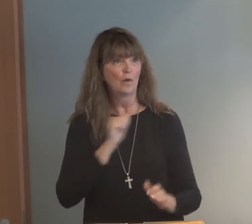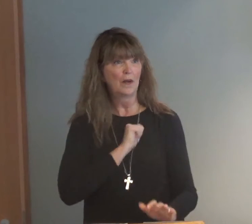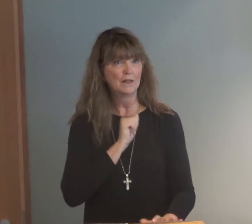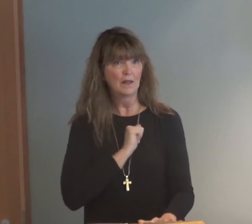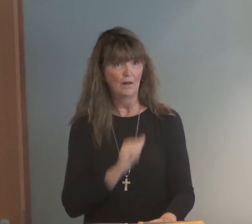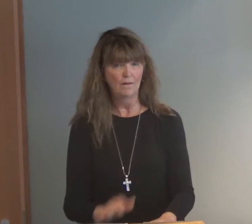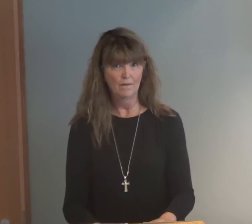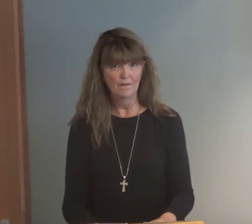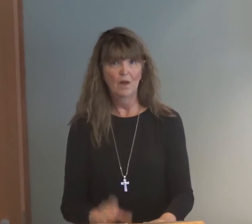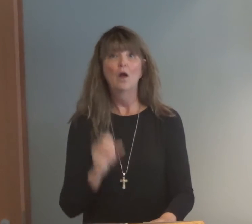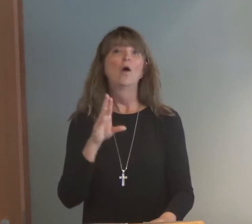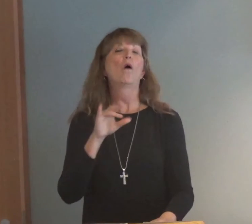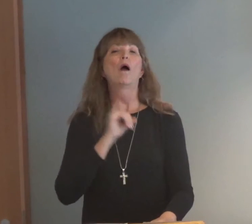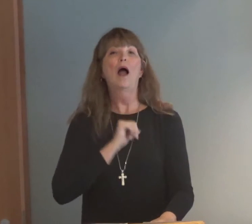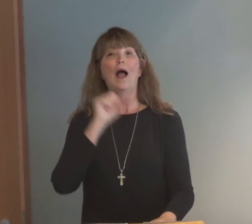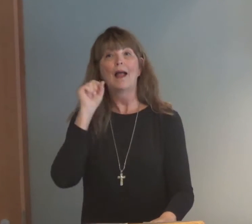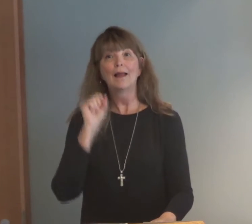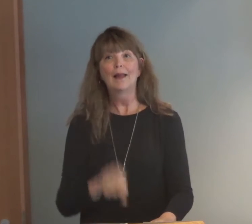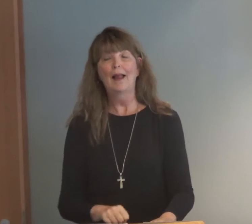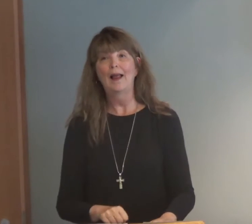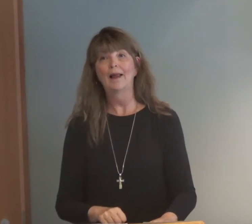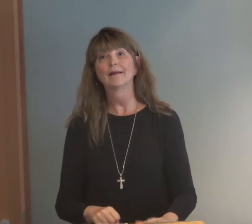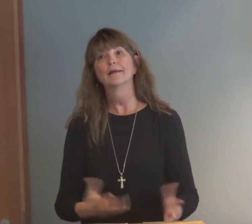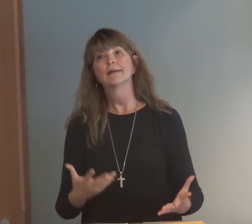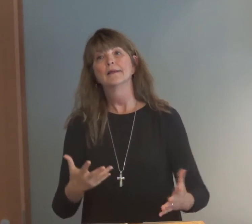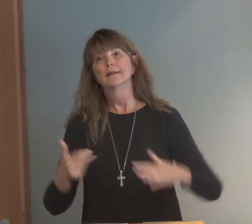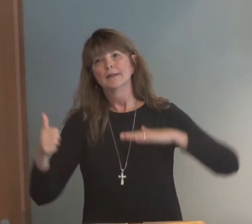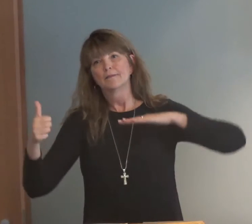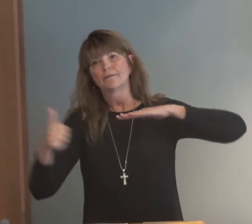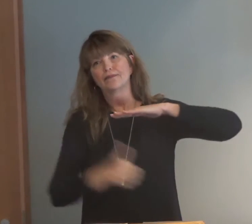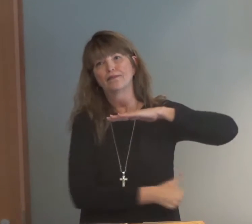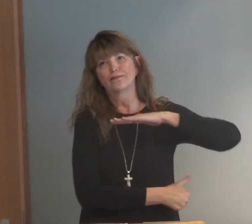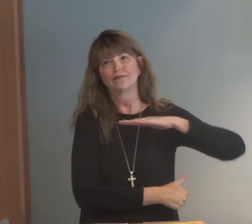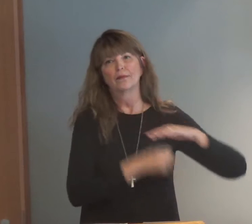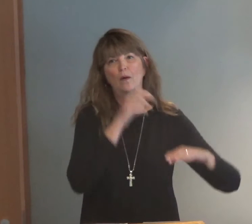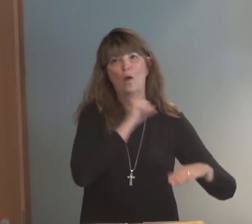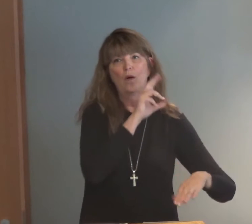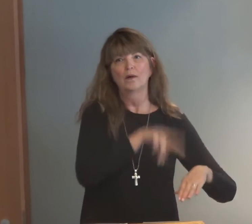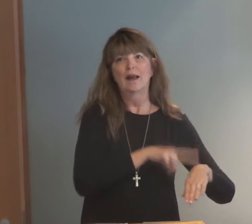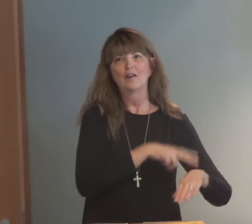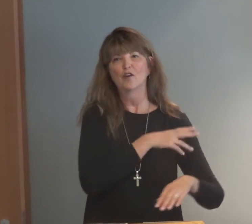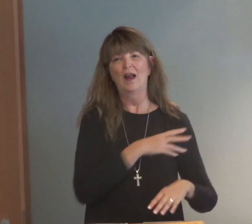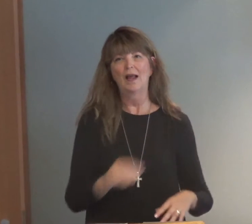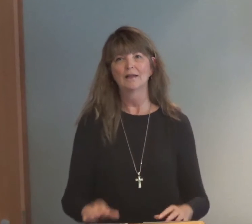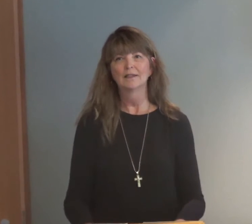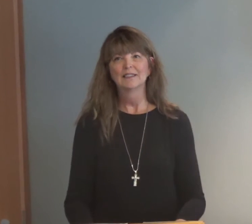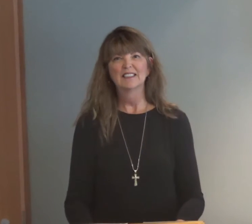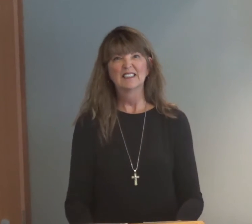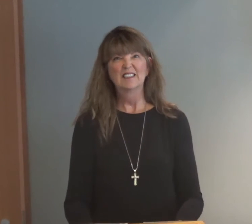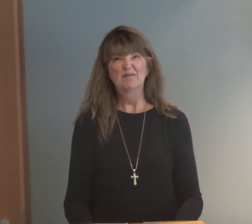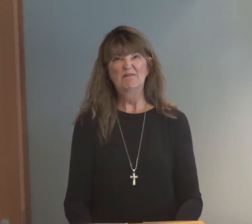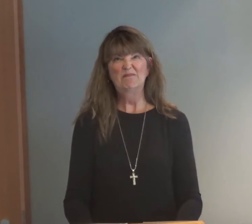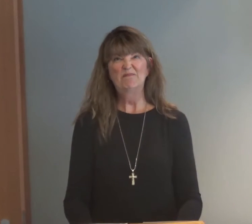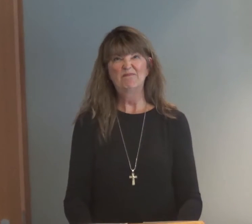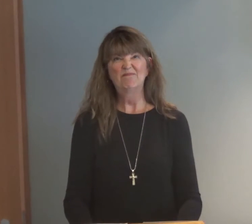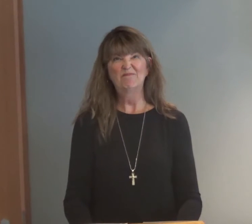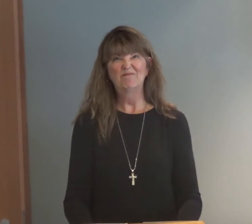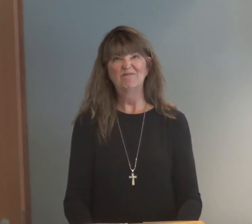to control myself. Or I can just give in to the old nature